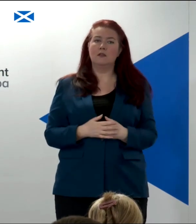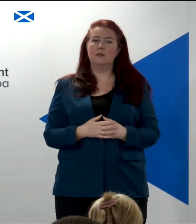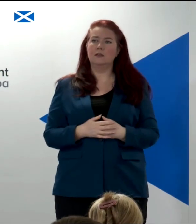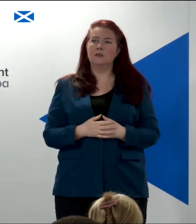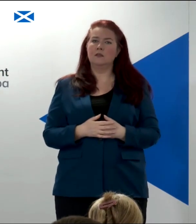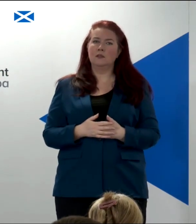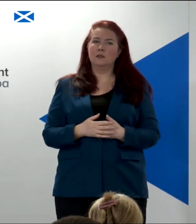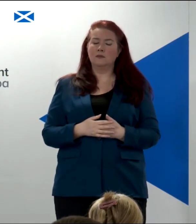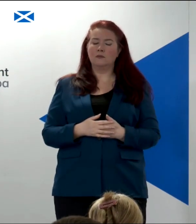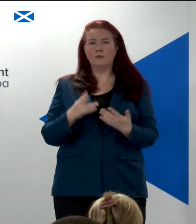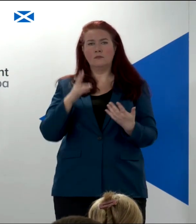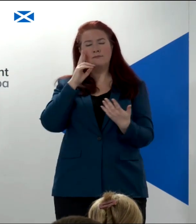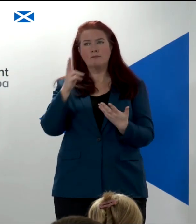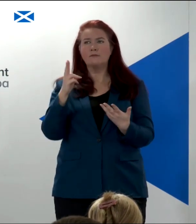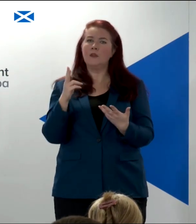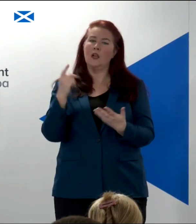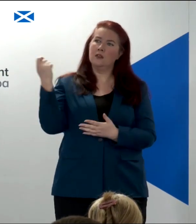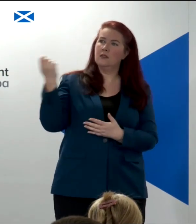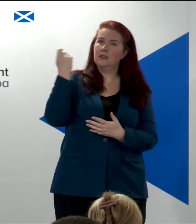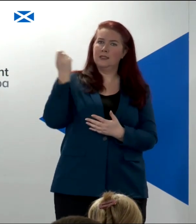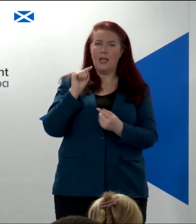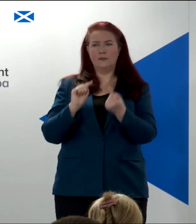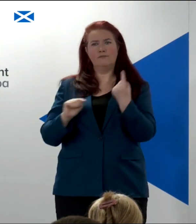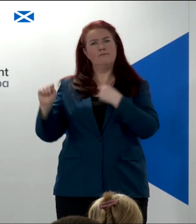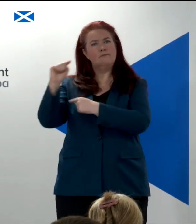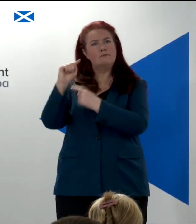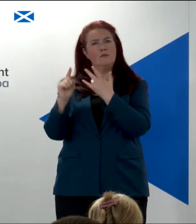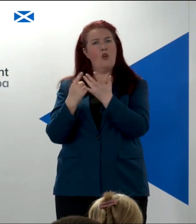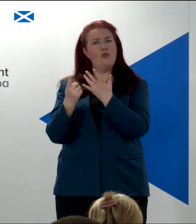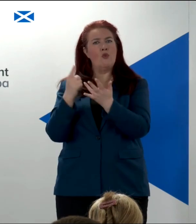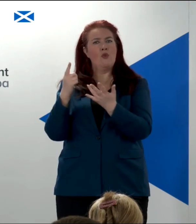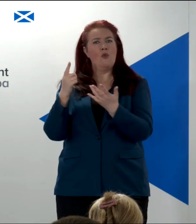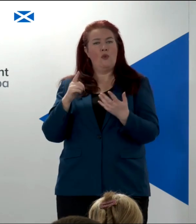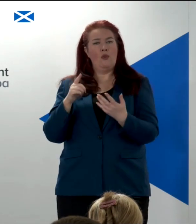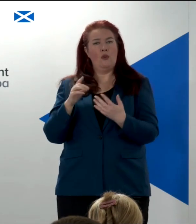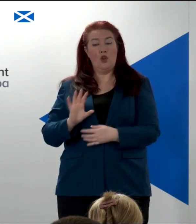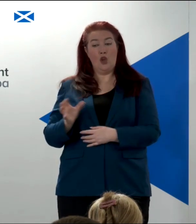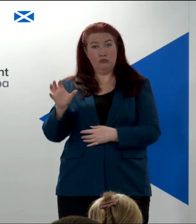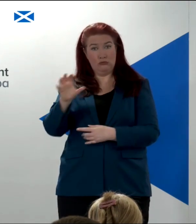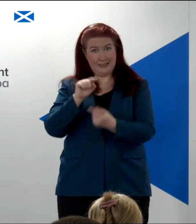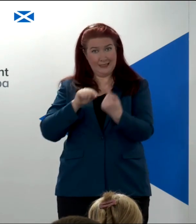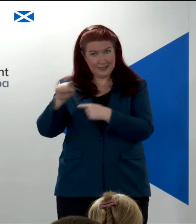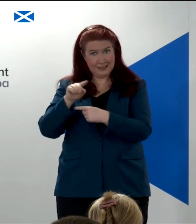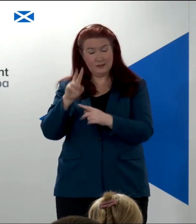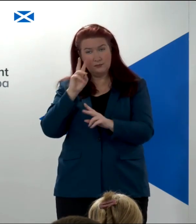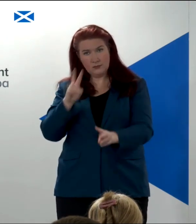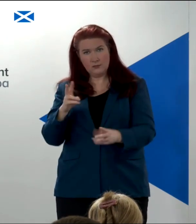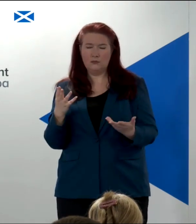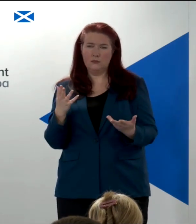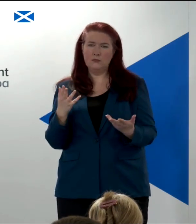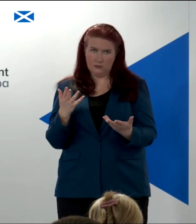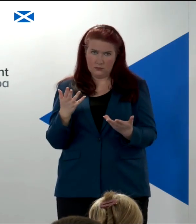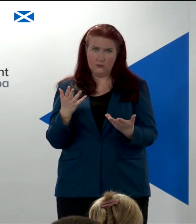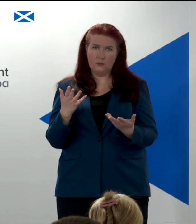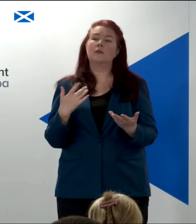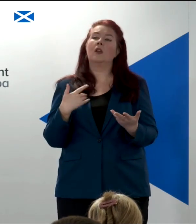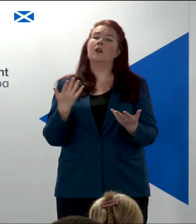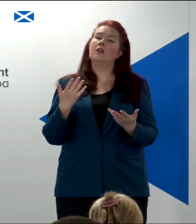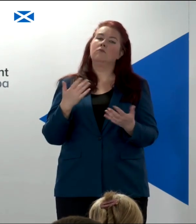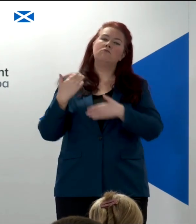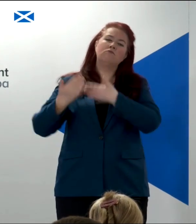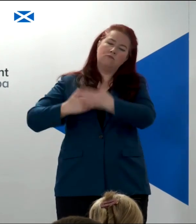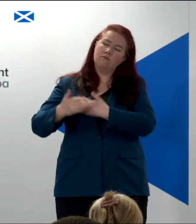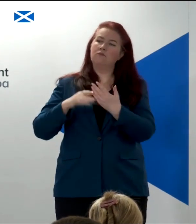the success of many of the countries we have looked at is that over and above the essential cut and thrust